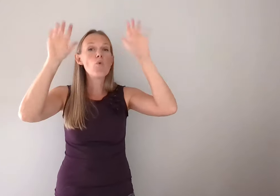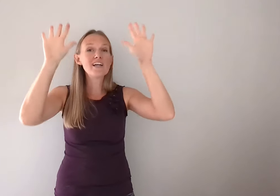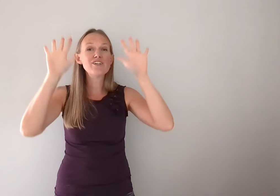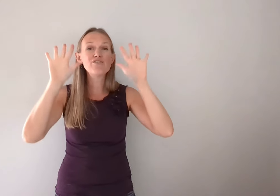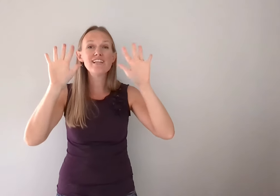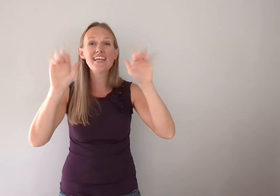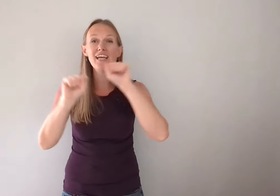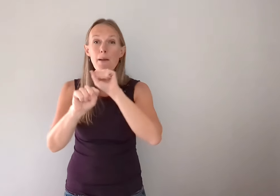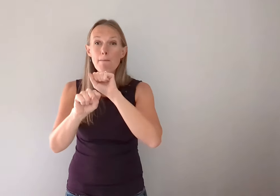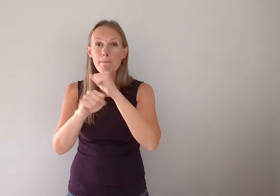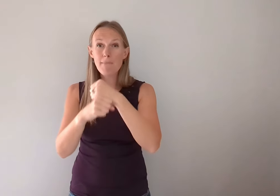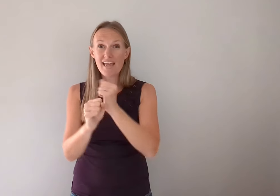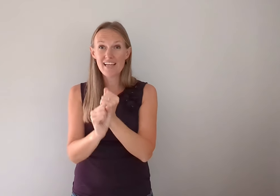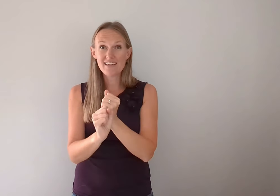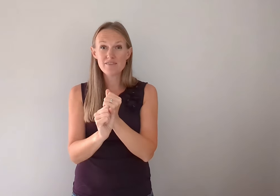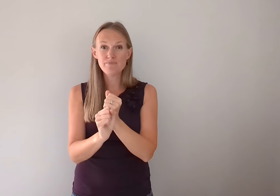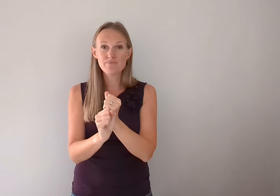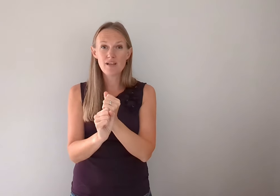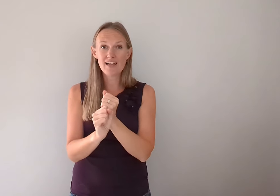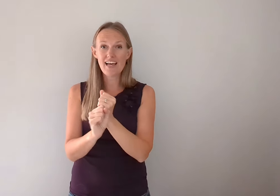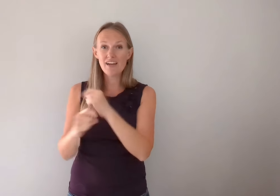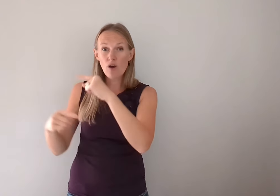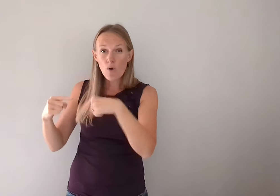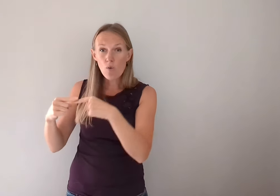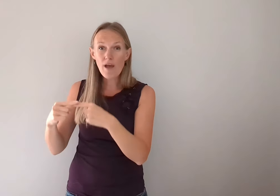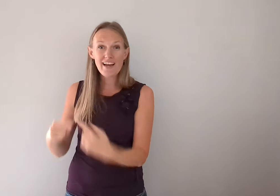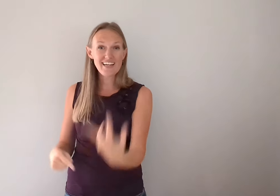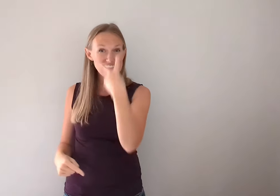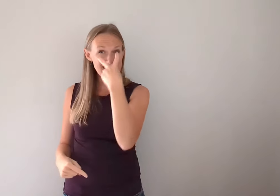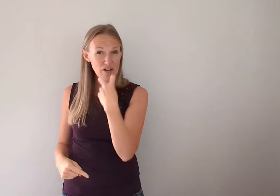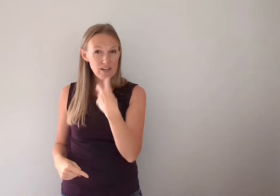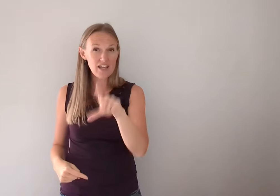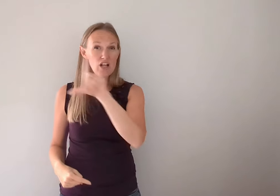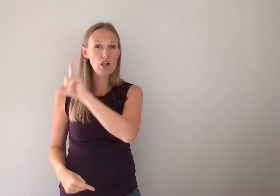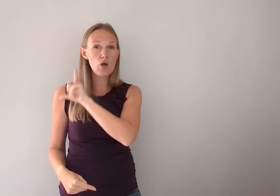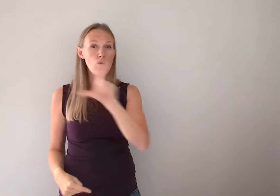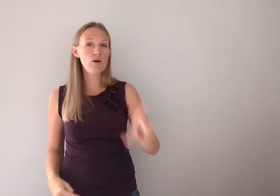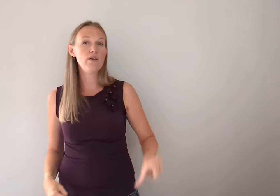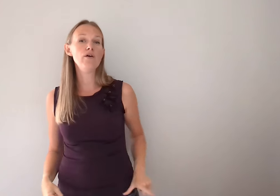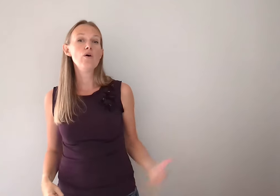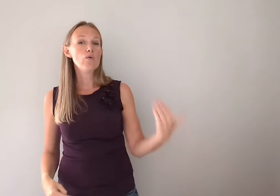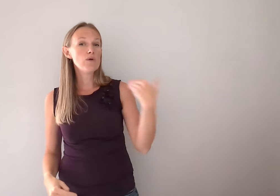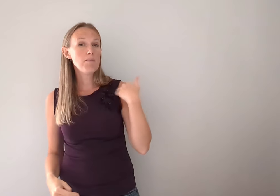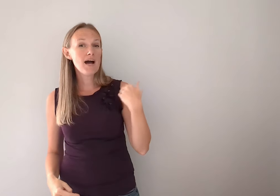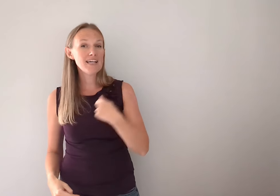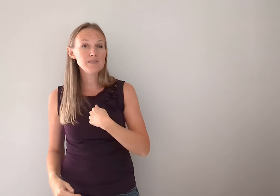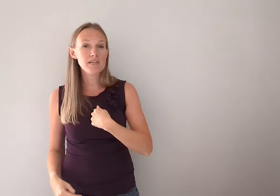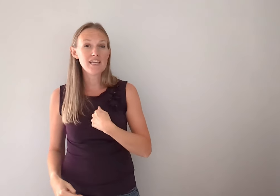wonderfully made. Again. When I doubt it. Lord. Remind me.